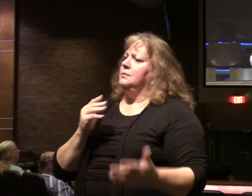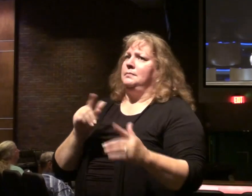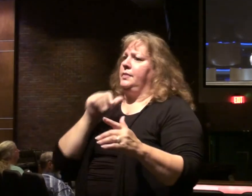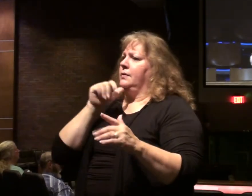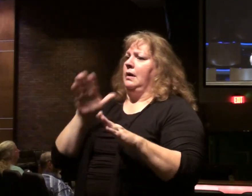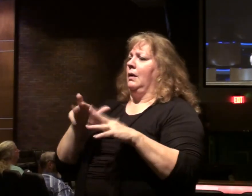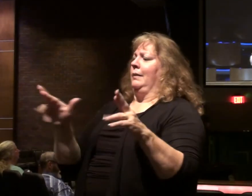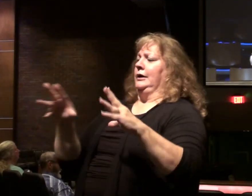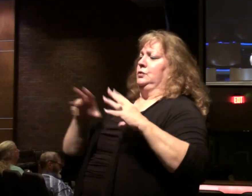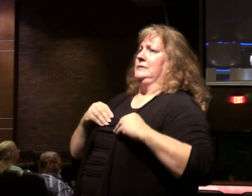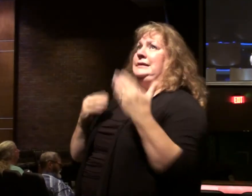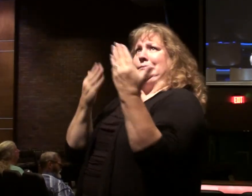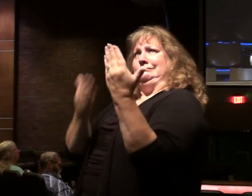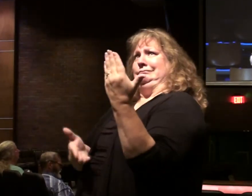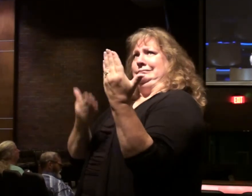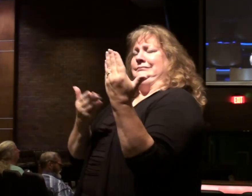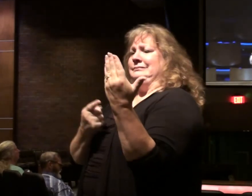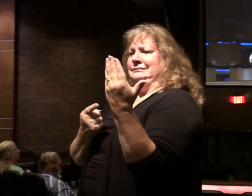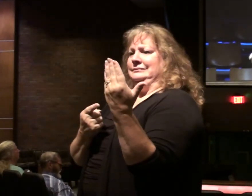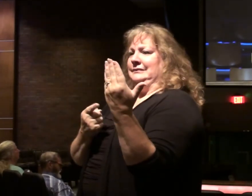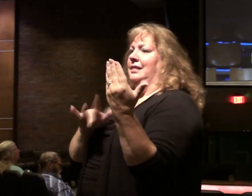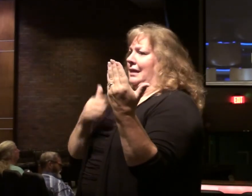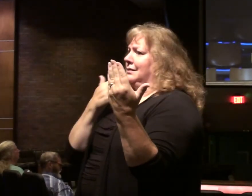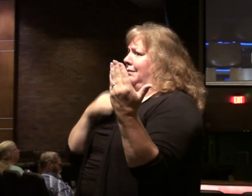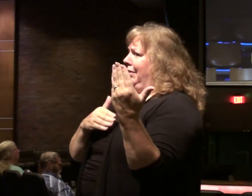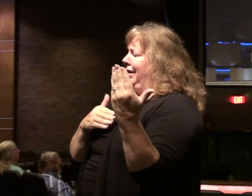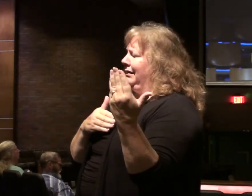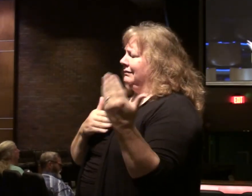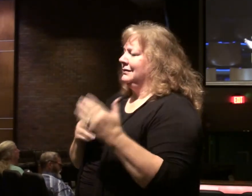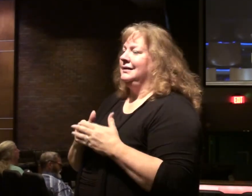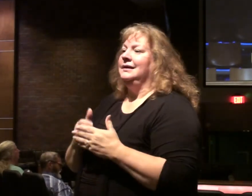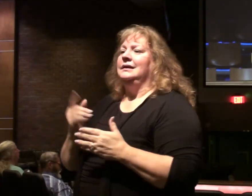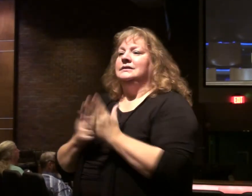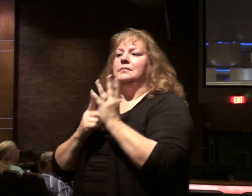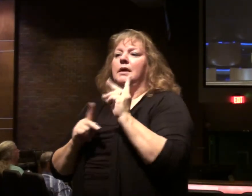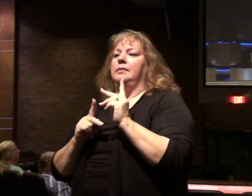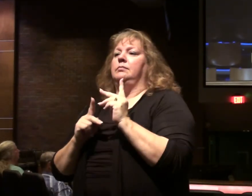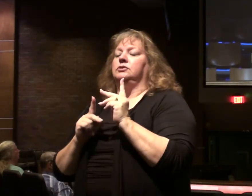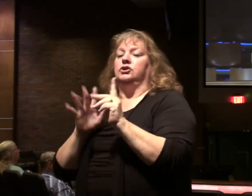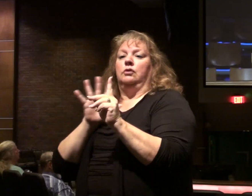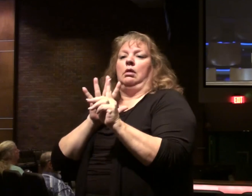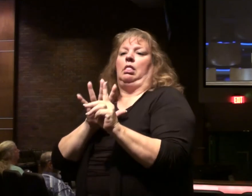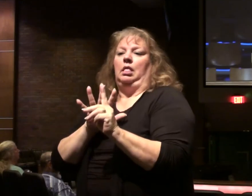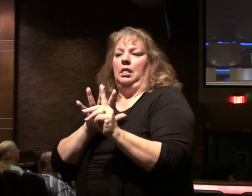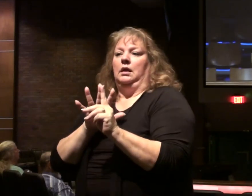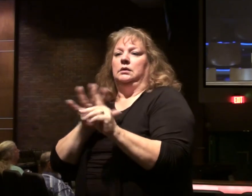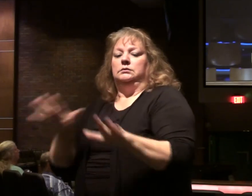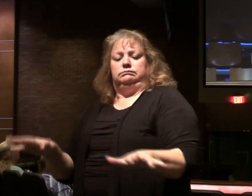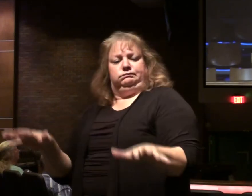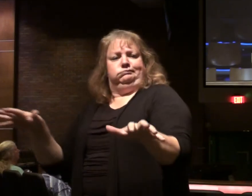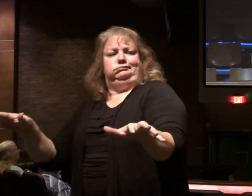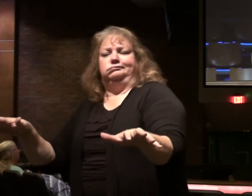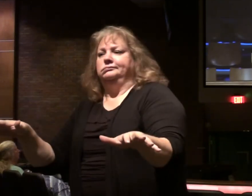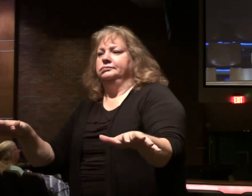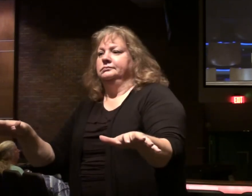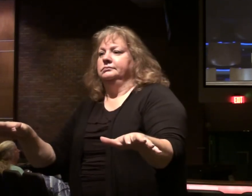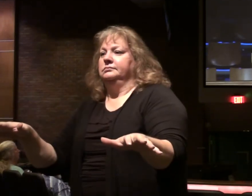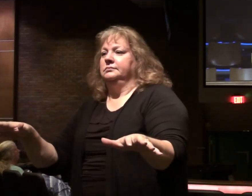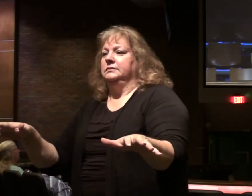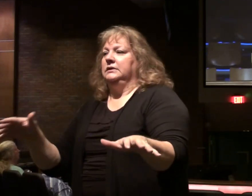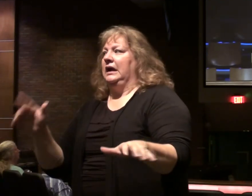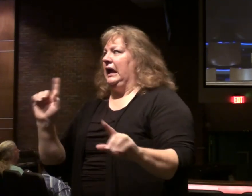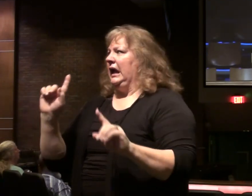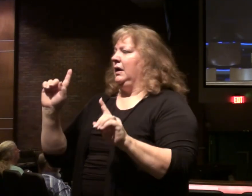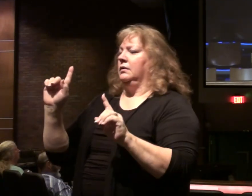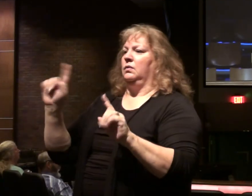willing to accept Christ as who he is. That's a bad thought. And sometimes people just crab around because there's a crowd. I was away a few